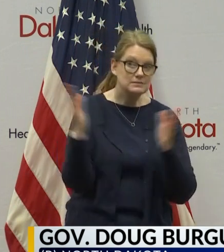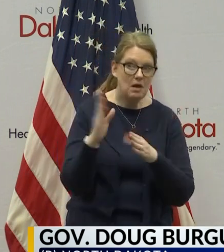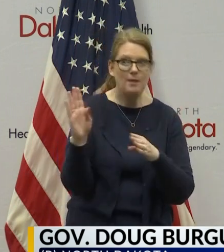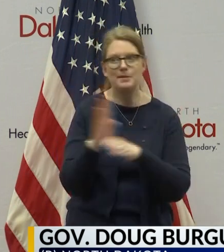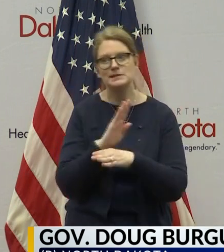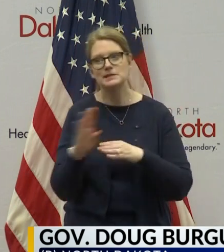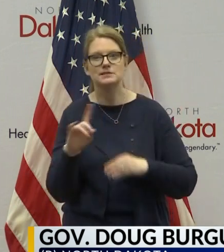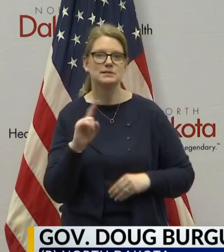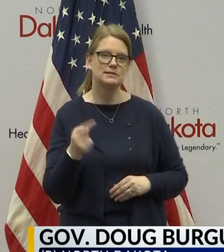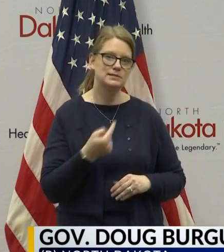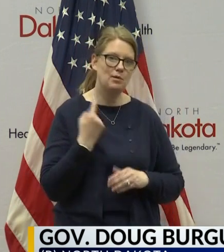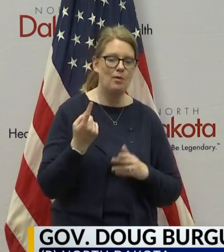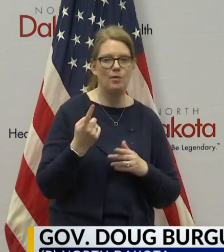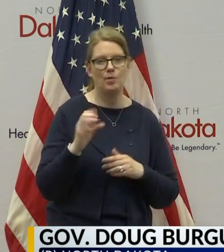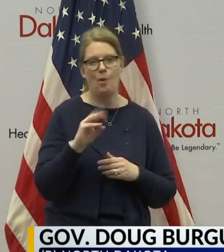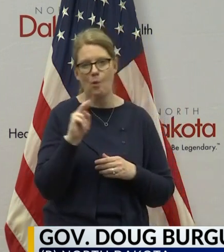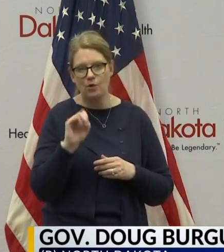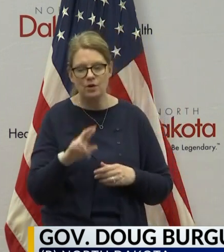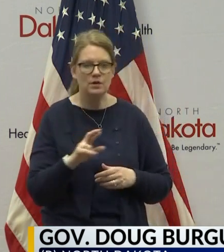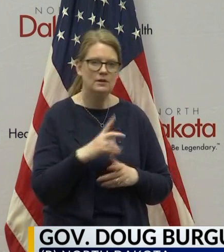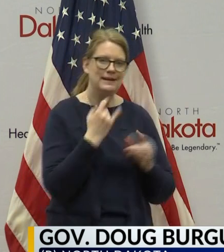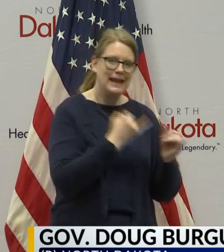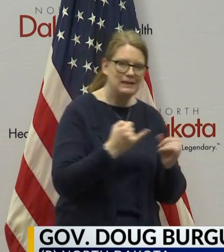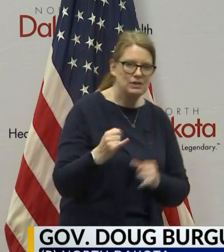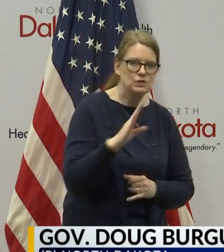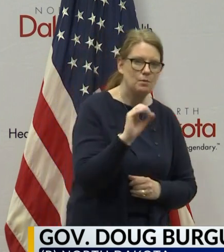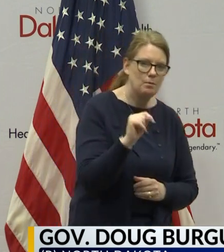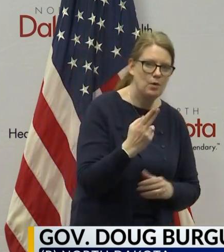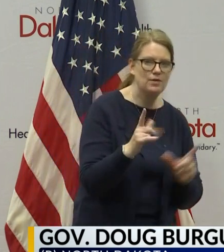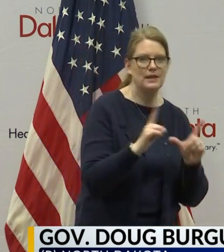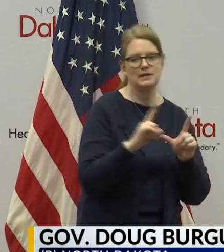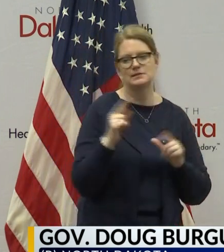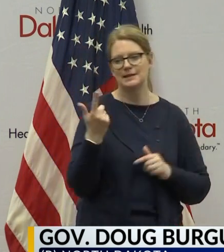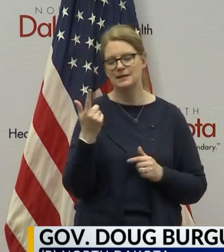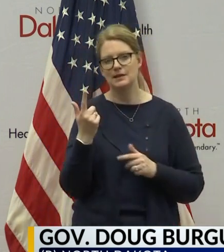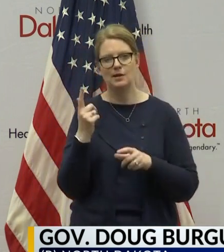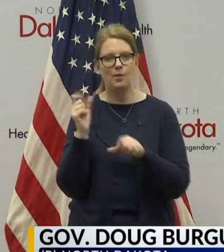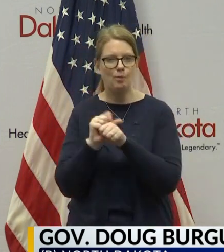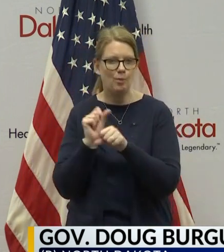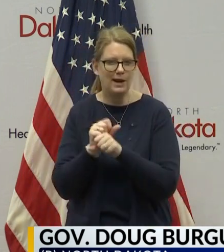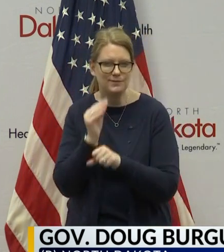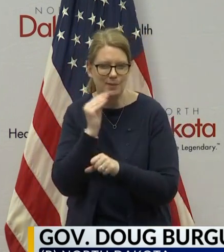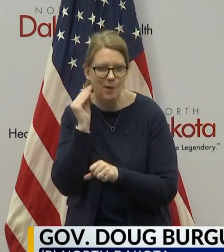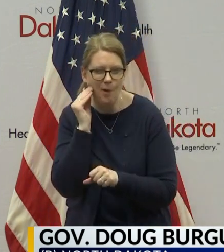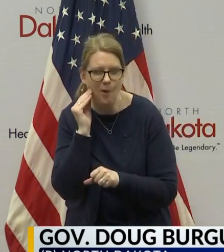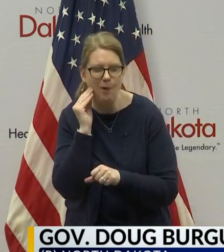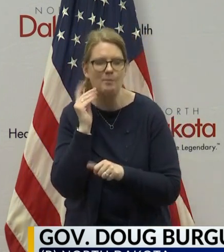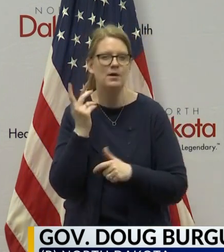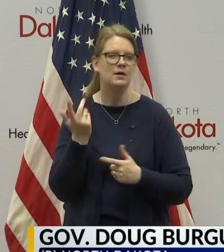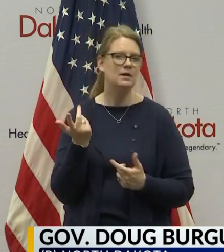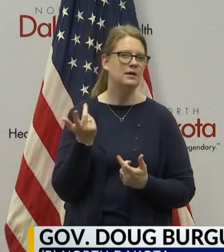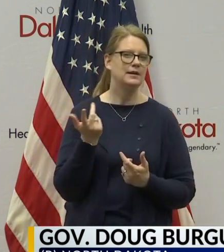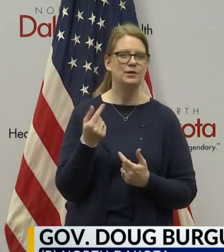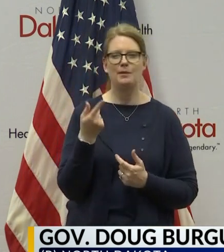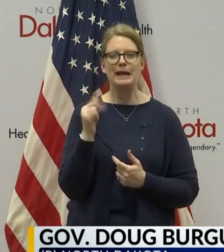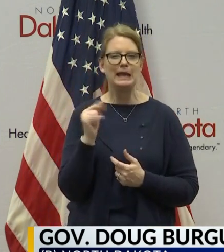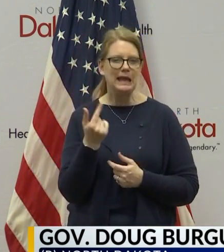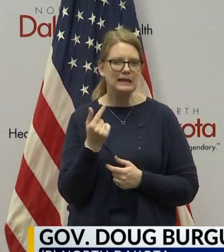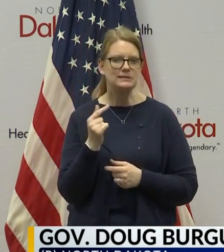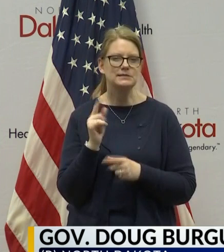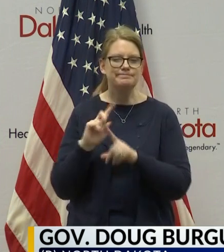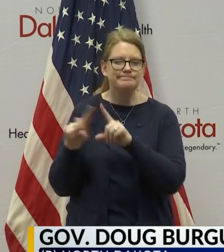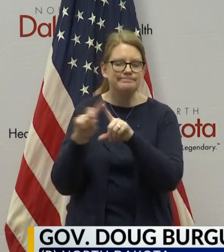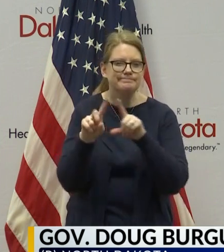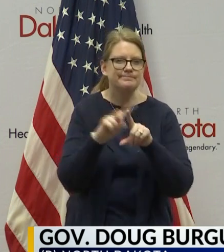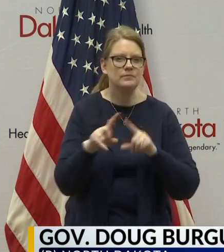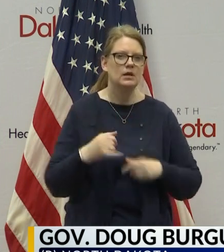a sole proprietor, individual booth license owner, if you're a gig worker working from home, and you may not think that some of the